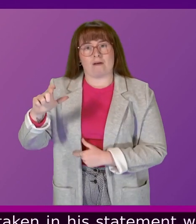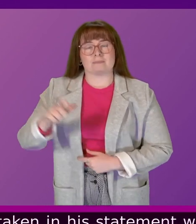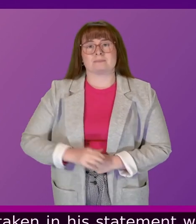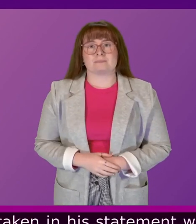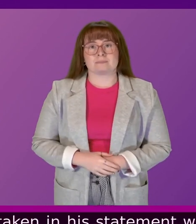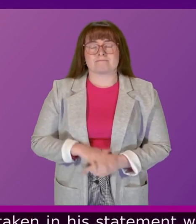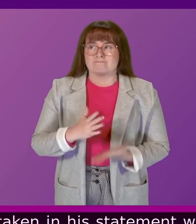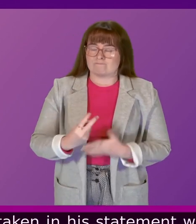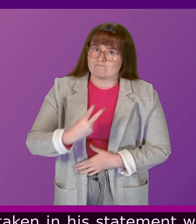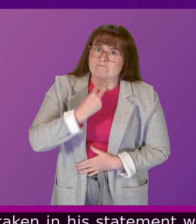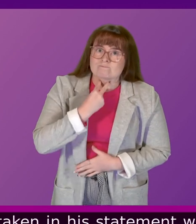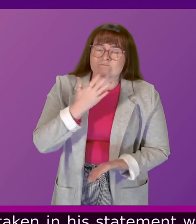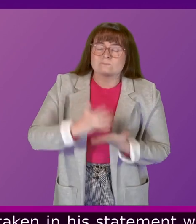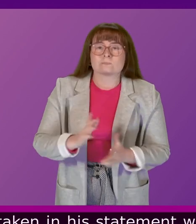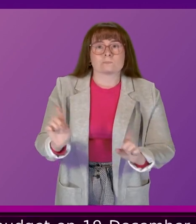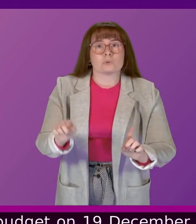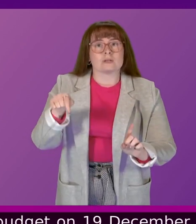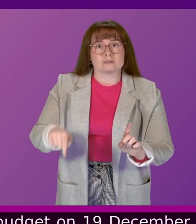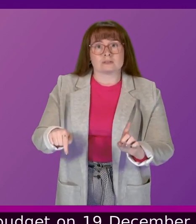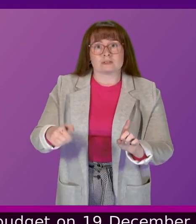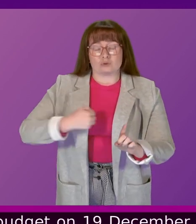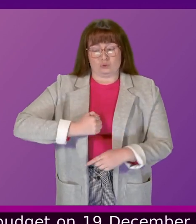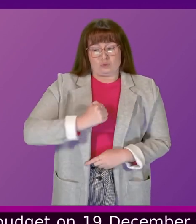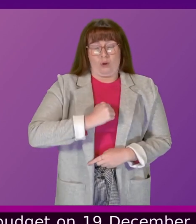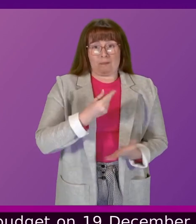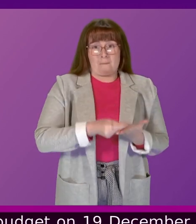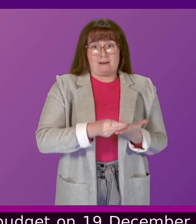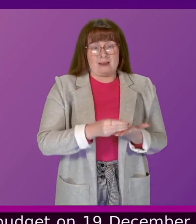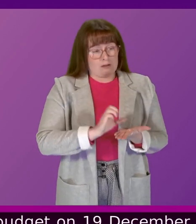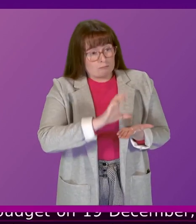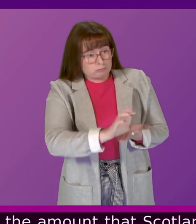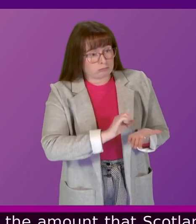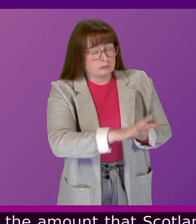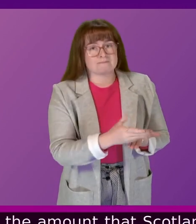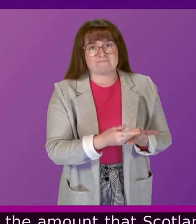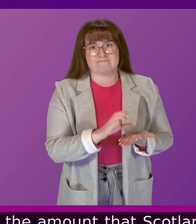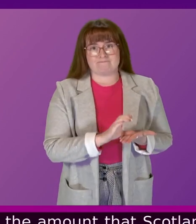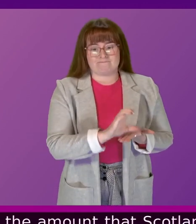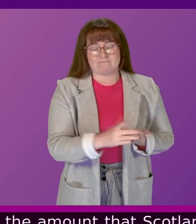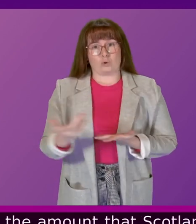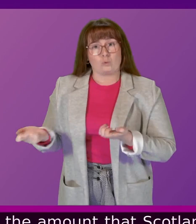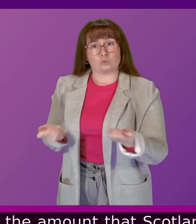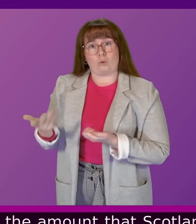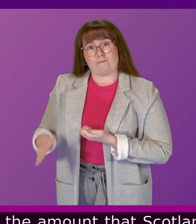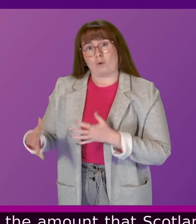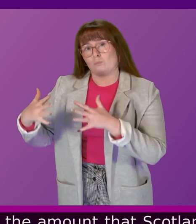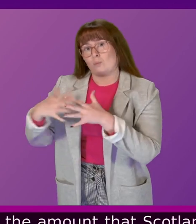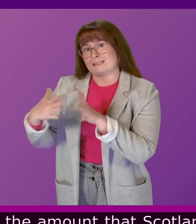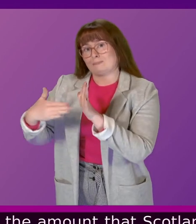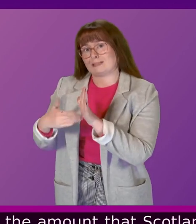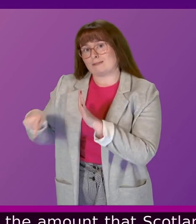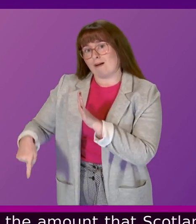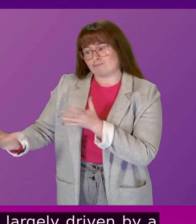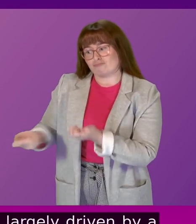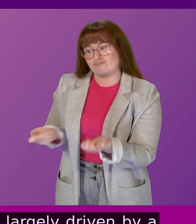The disappointing reality is that the amount Scotland has to spend on services is still largely driven by a Westminster wedded